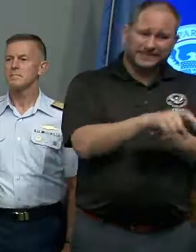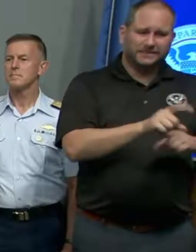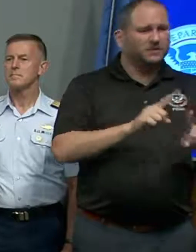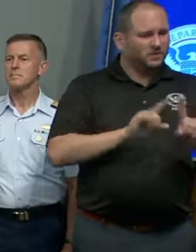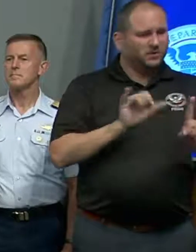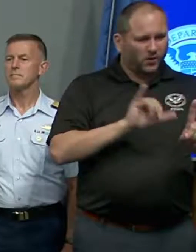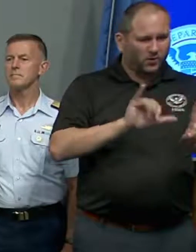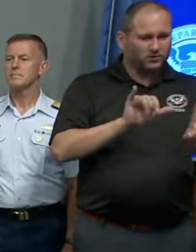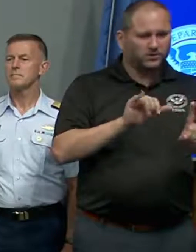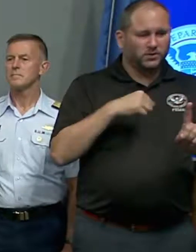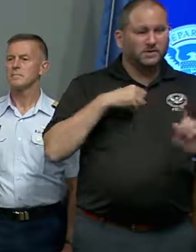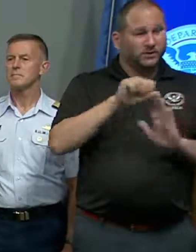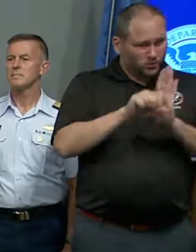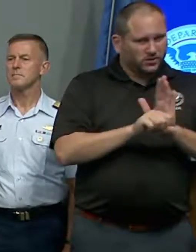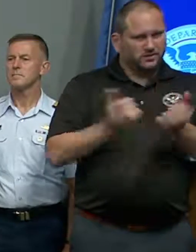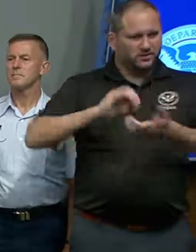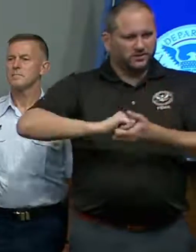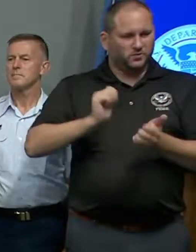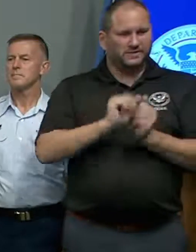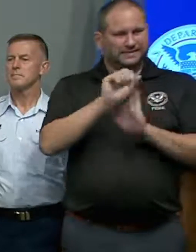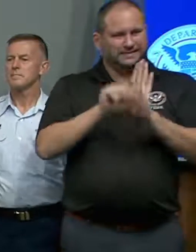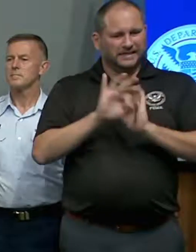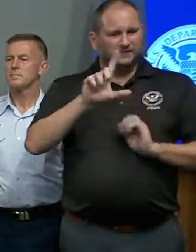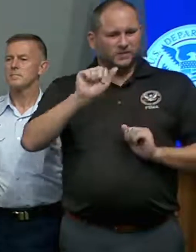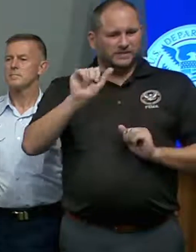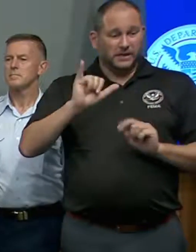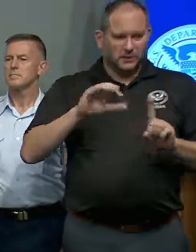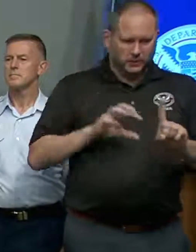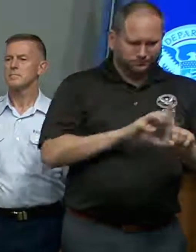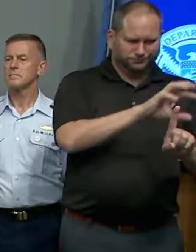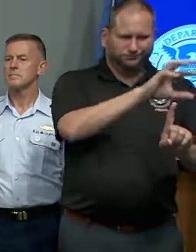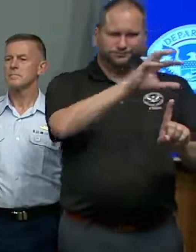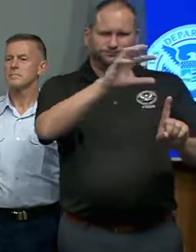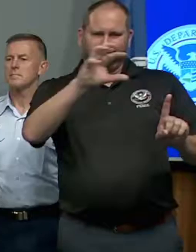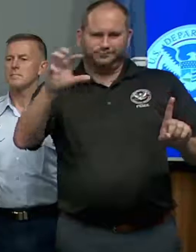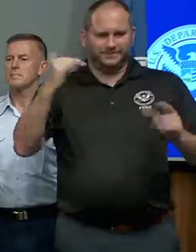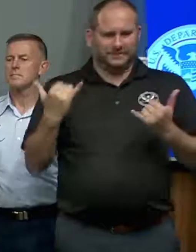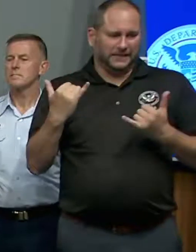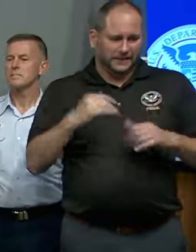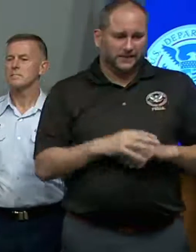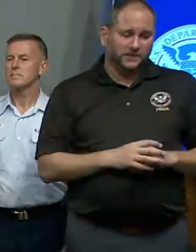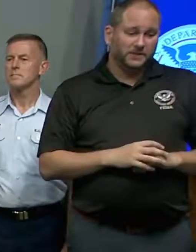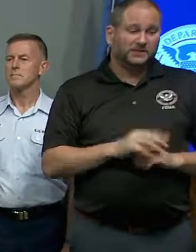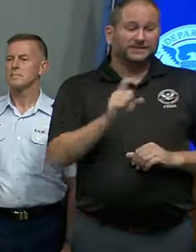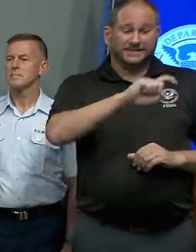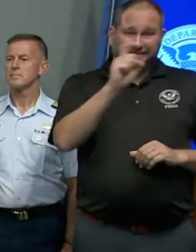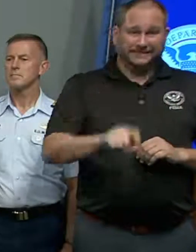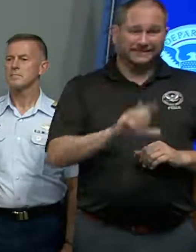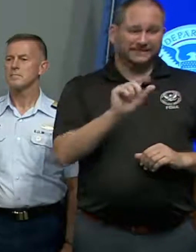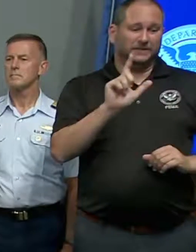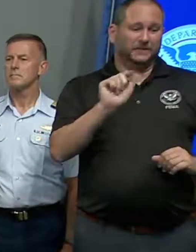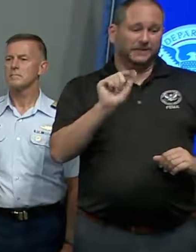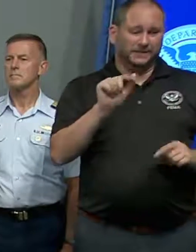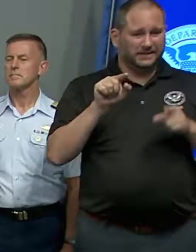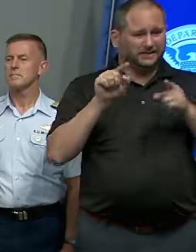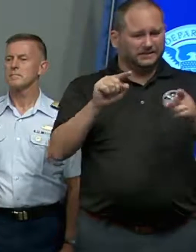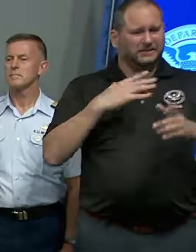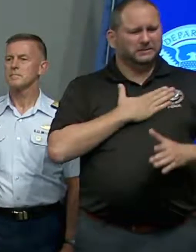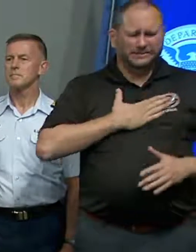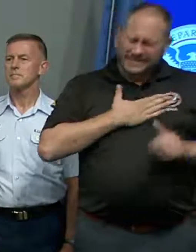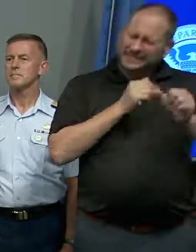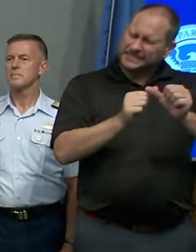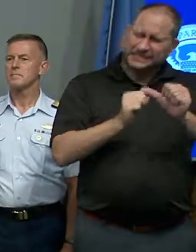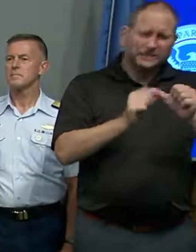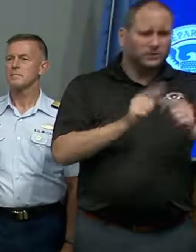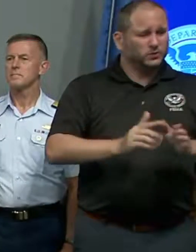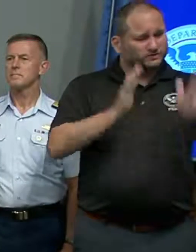as the storm moves through their state. To the people in Texas and Louisiana, please continue to listen to your